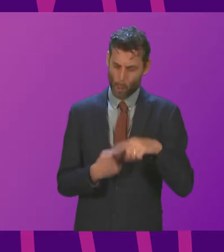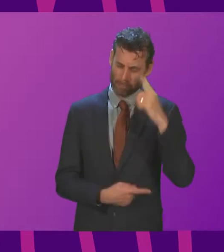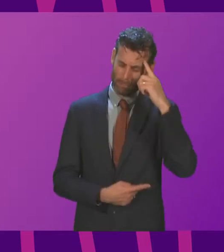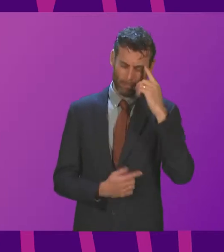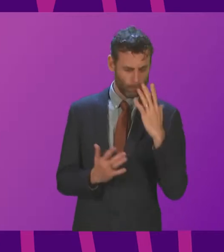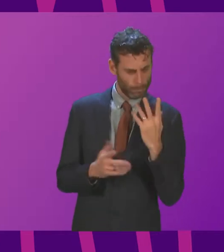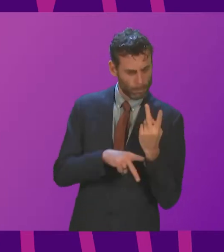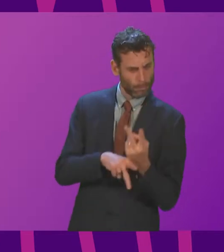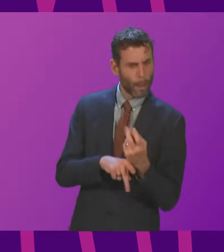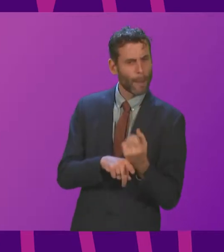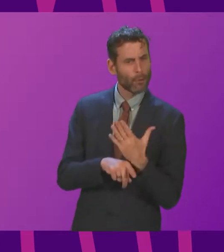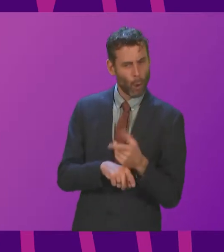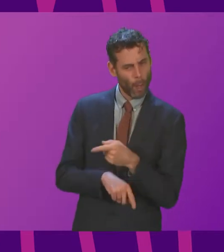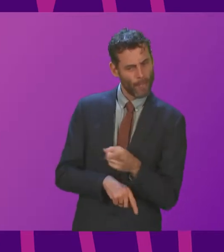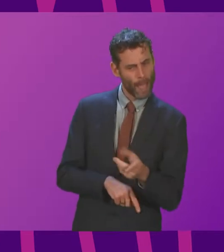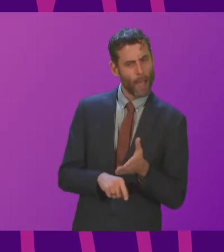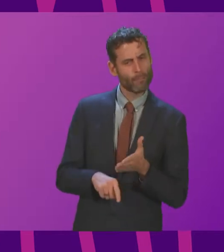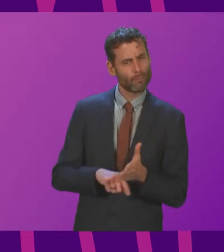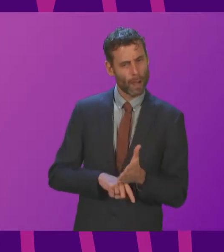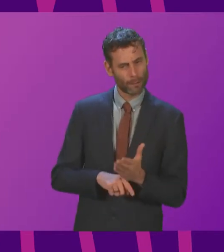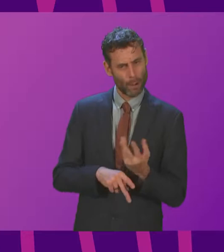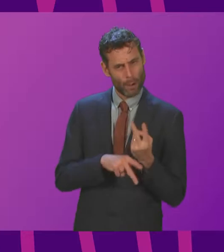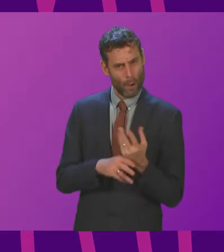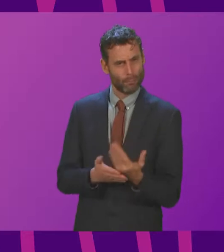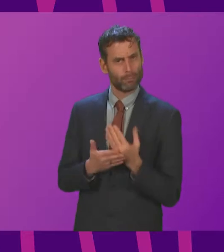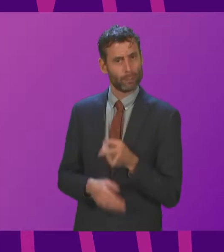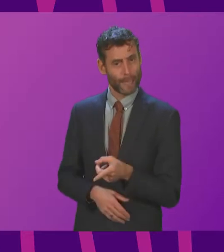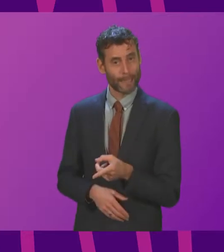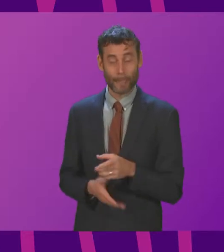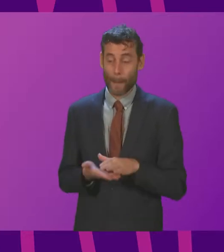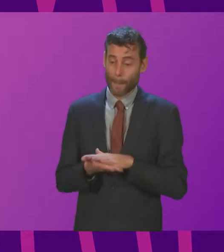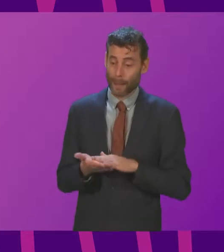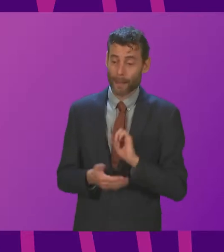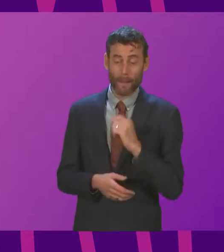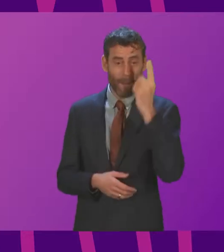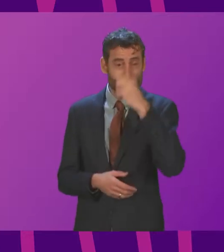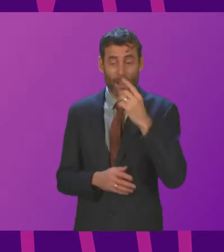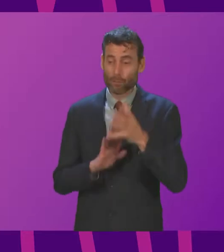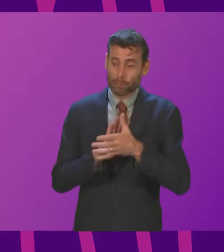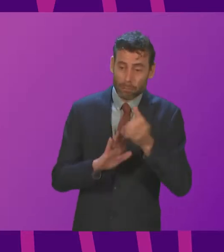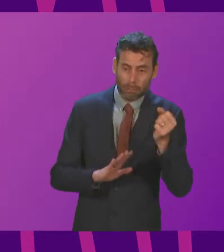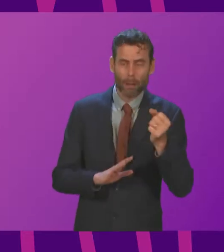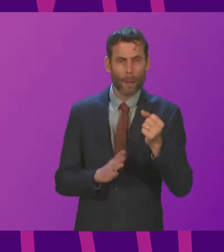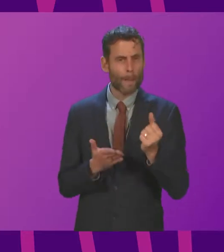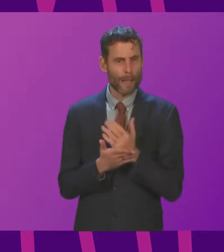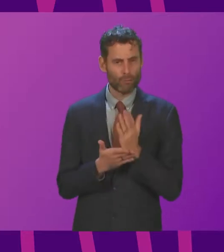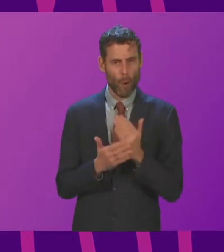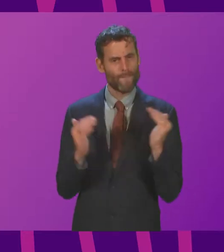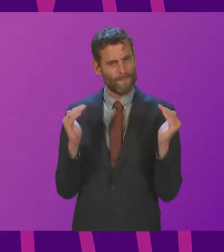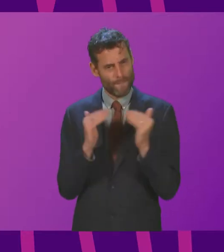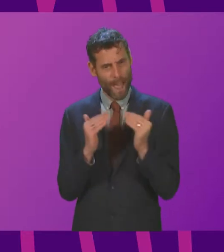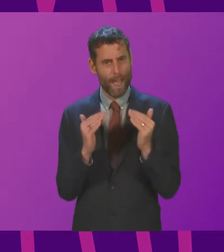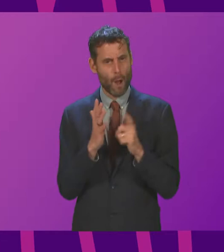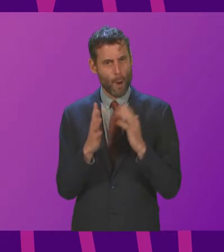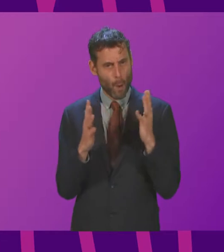we're committed to ensuring that their rights are protected and that includes the right of children and young people to the fair and lawful